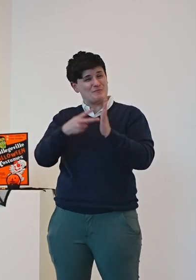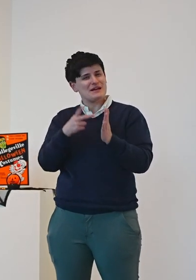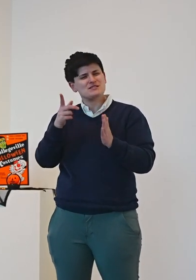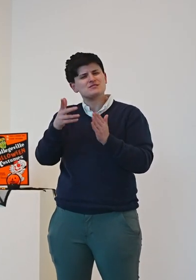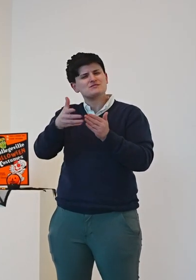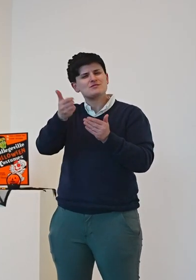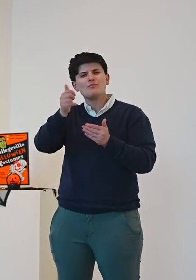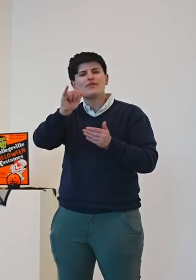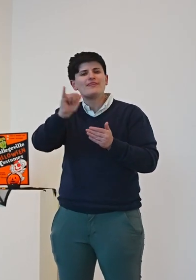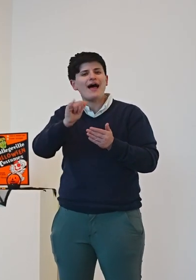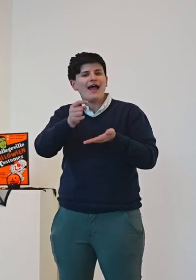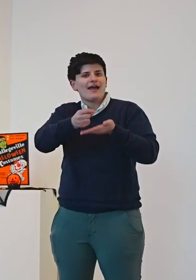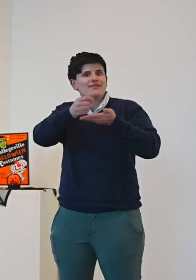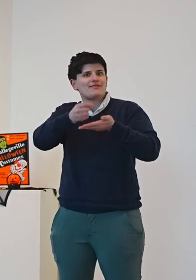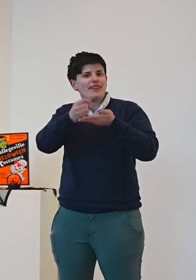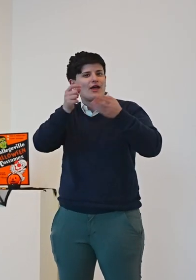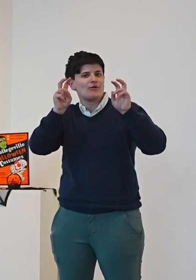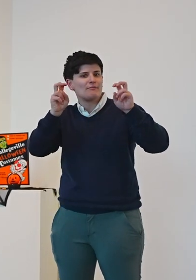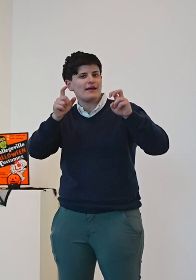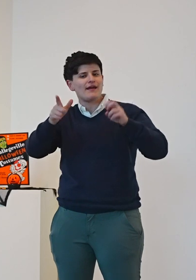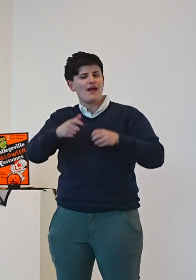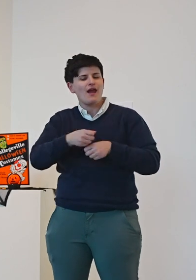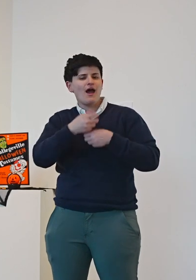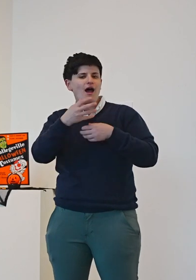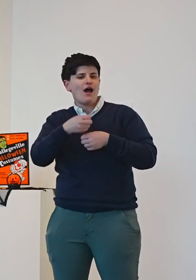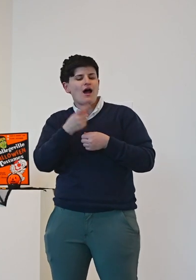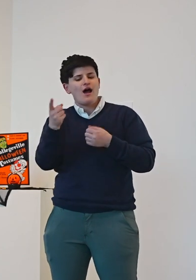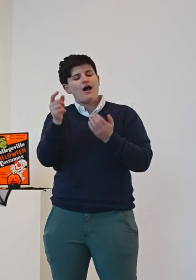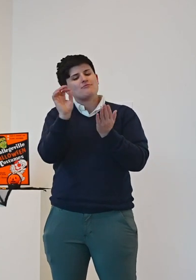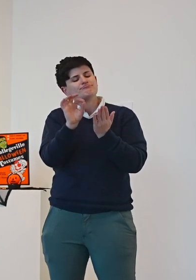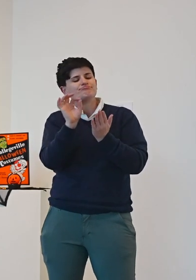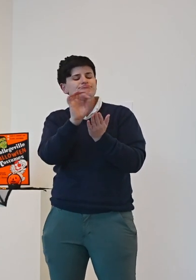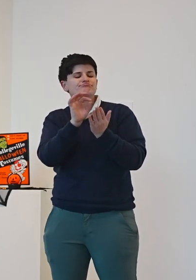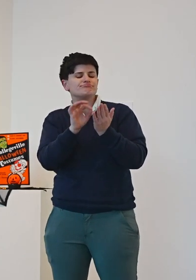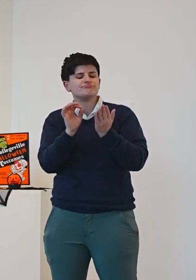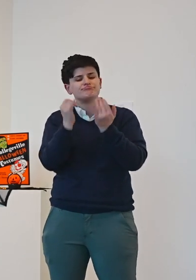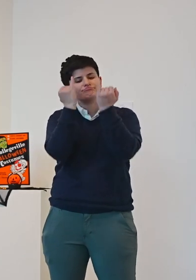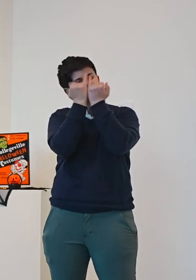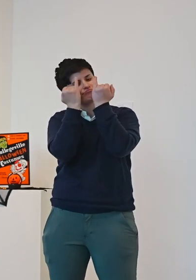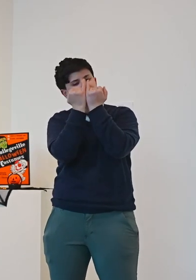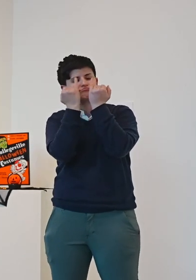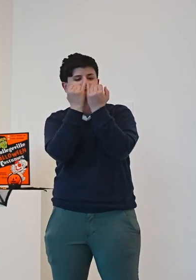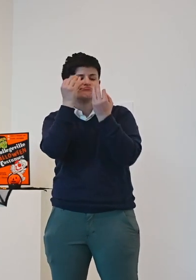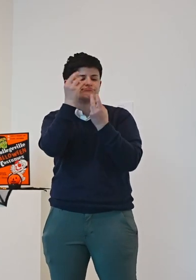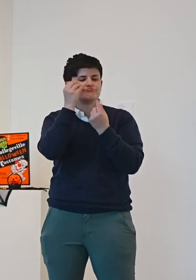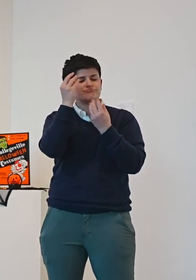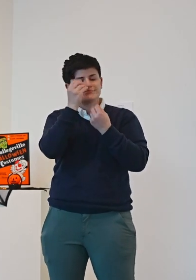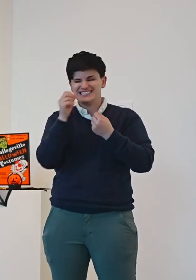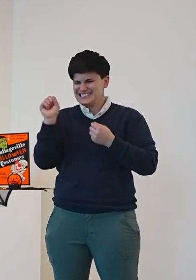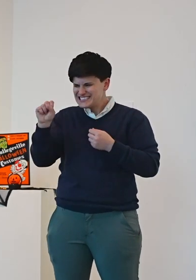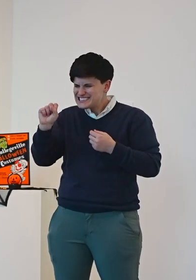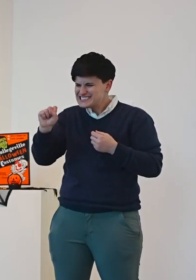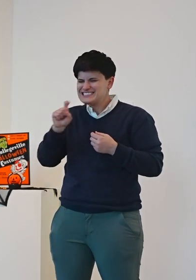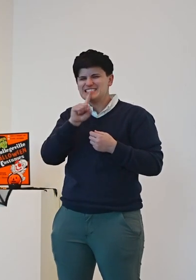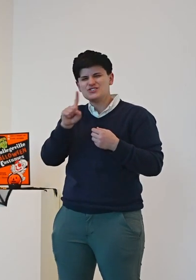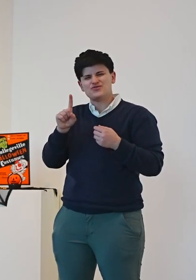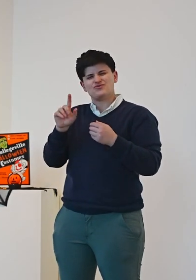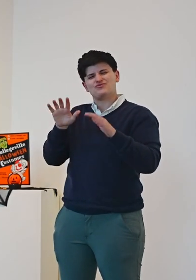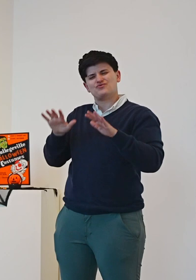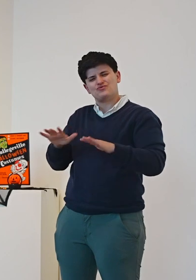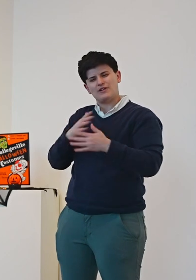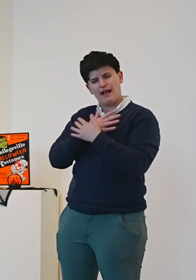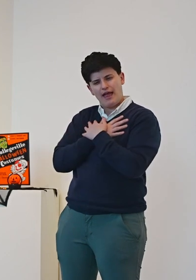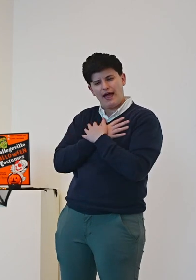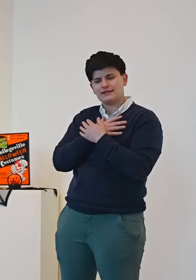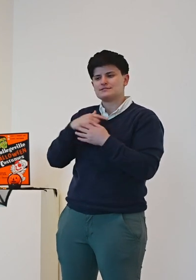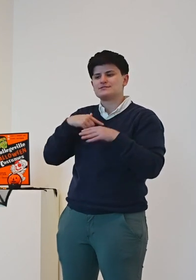and your it is it really is in a way relaxing because I do it at night when I watch tv